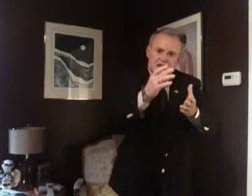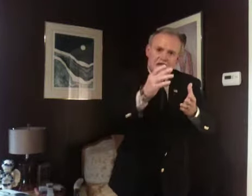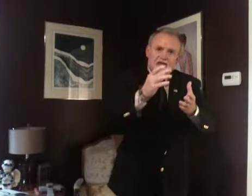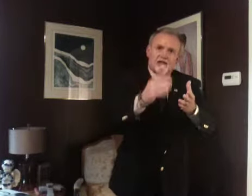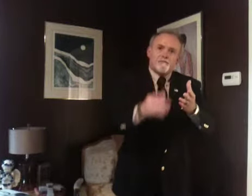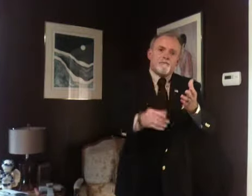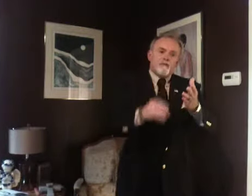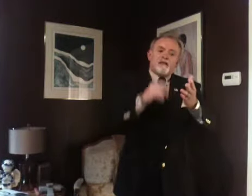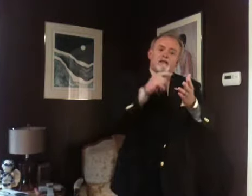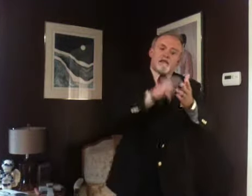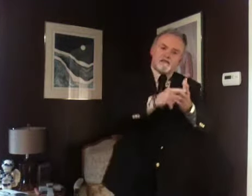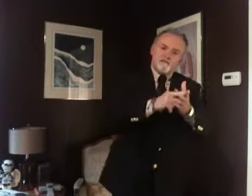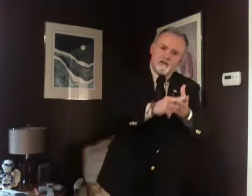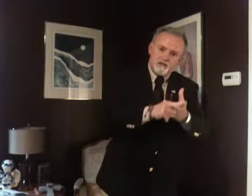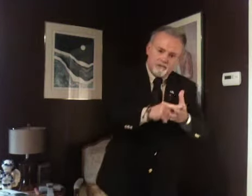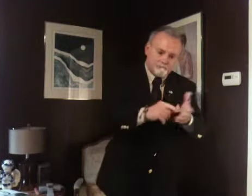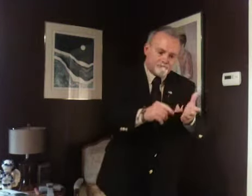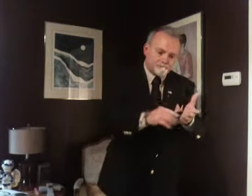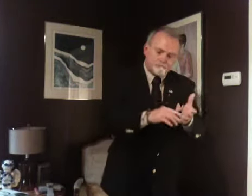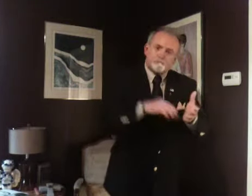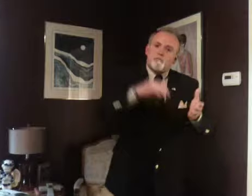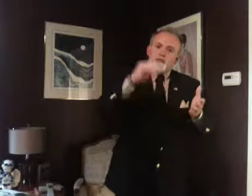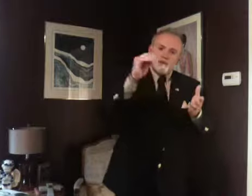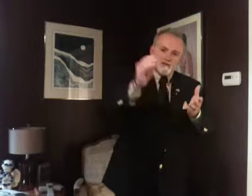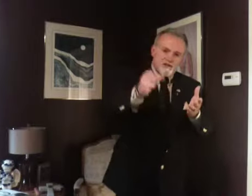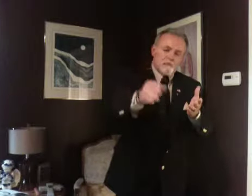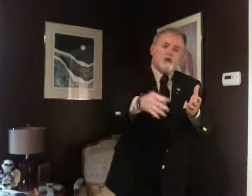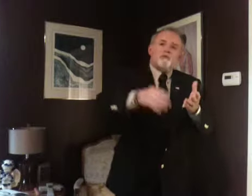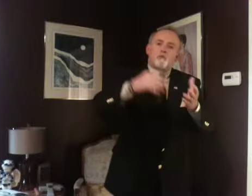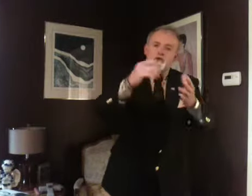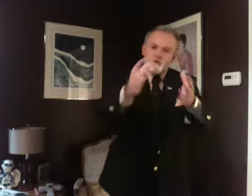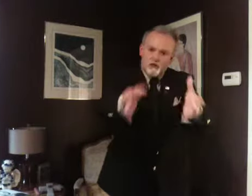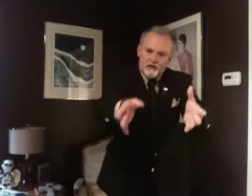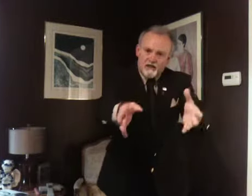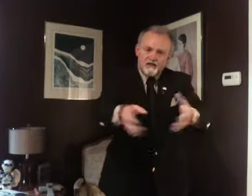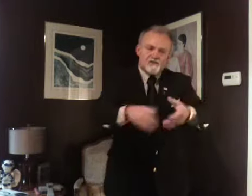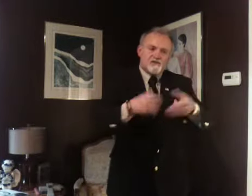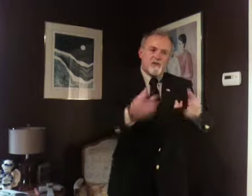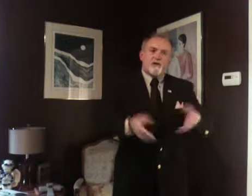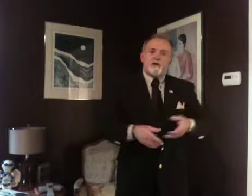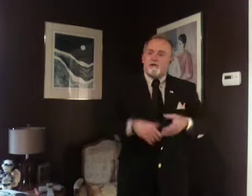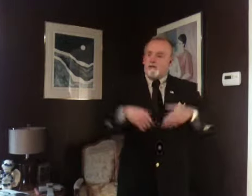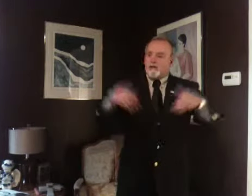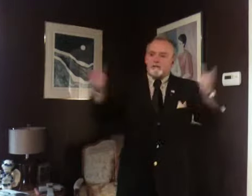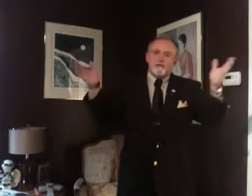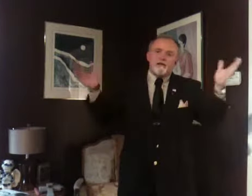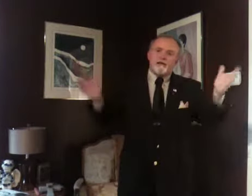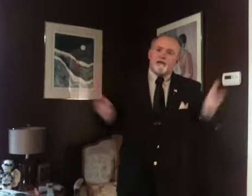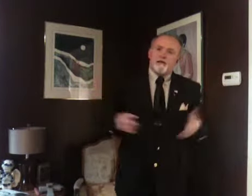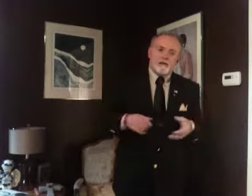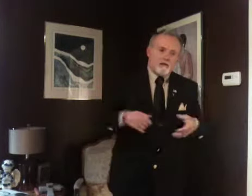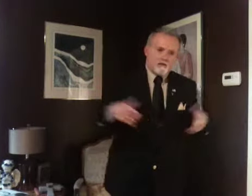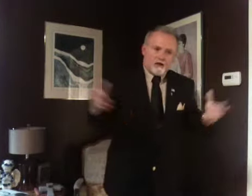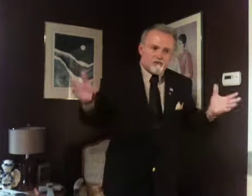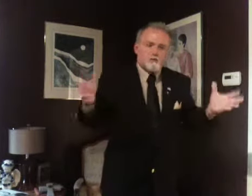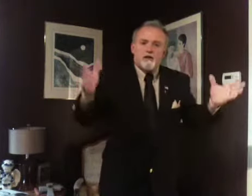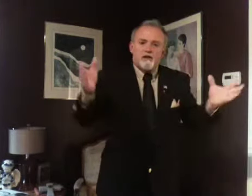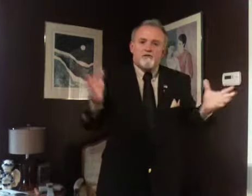thinking it. That's a vision. The same way with what you want to eat. Cereal, eggs, bacon, toast, whatever.